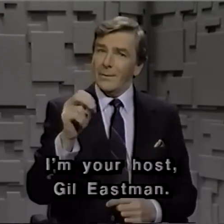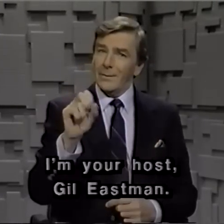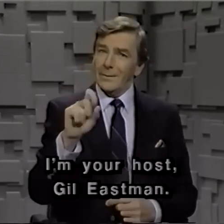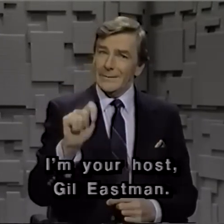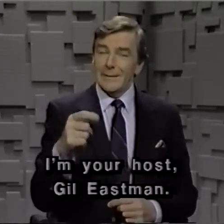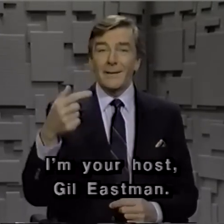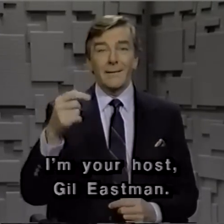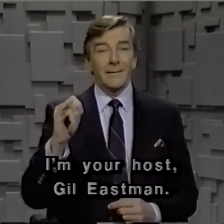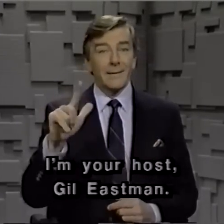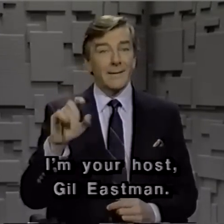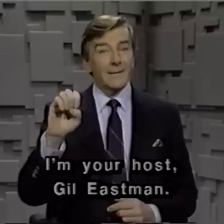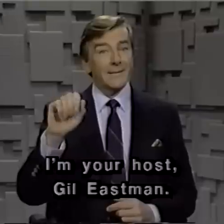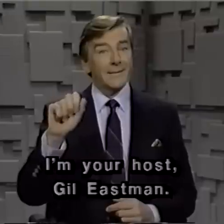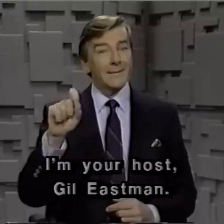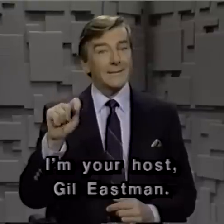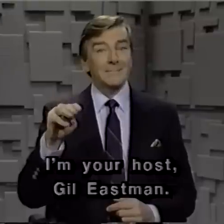I'm your host, Gail Eastman.